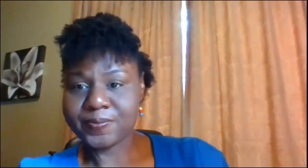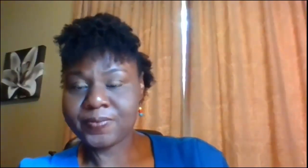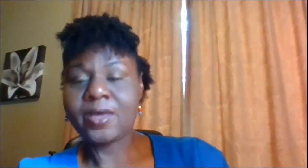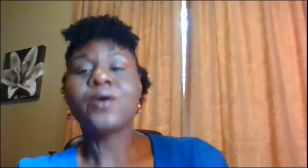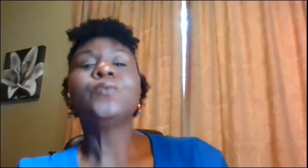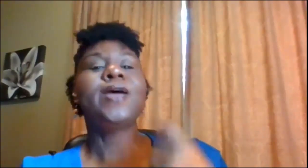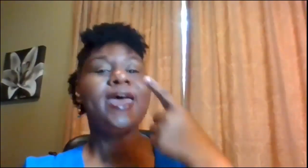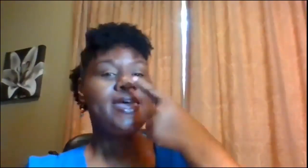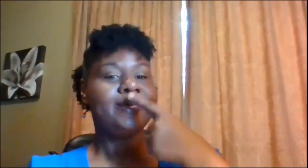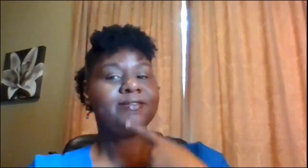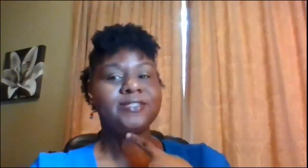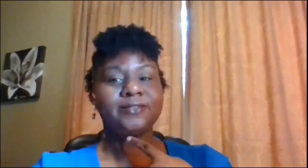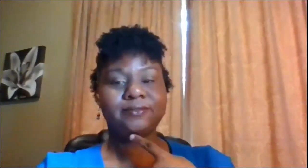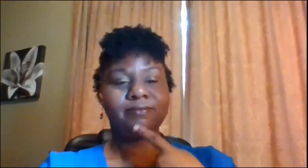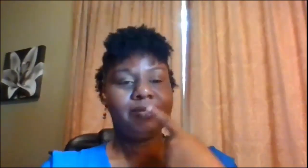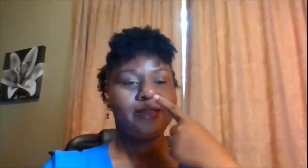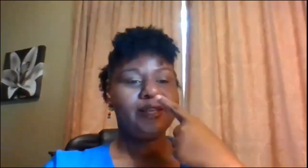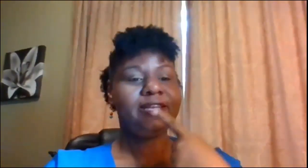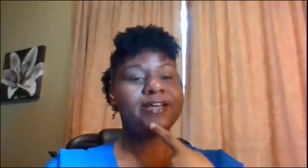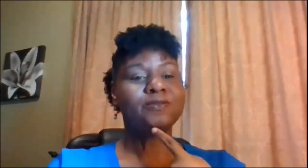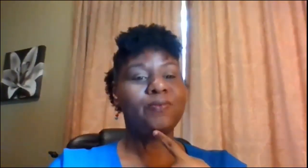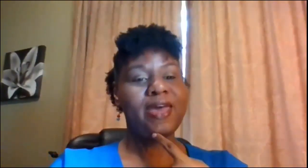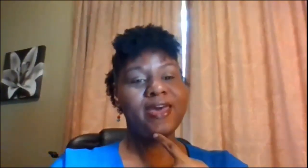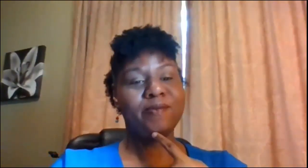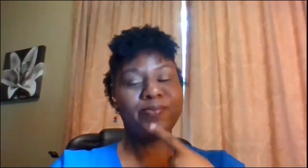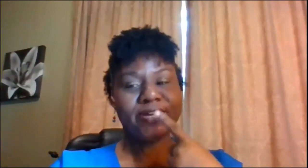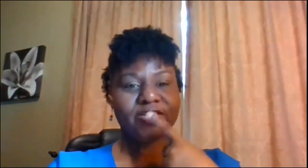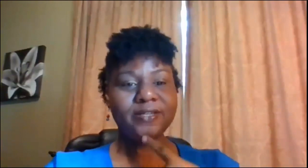red Kathleen likes red Bridget